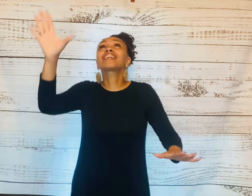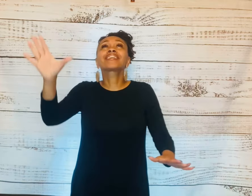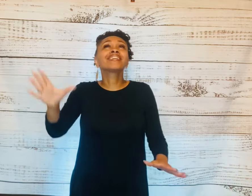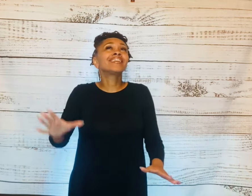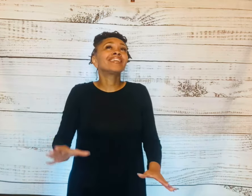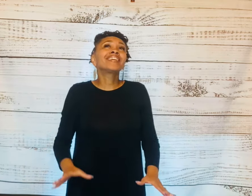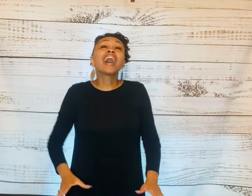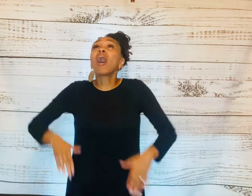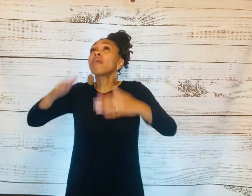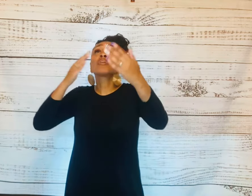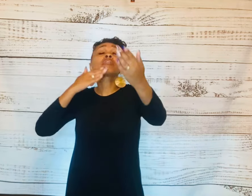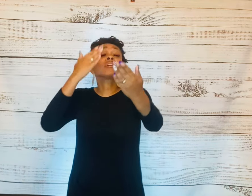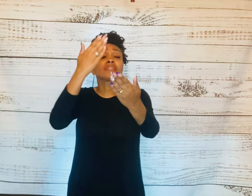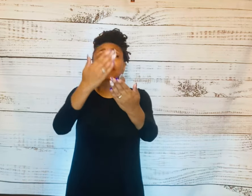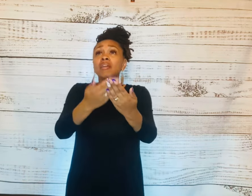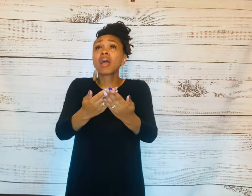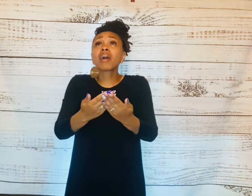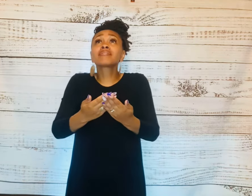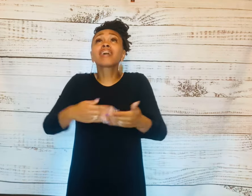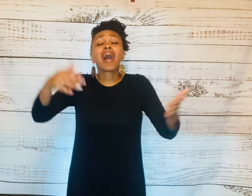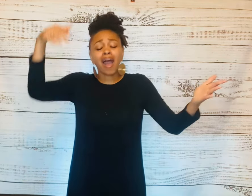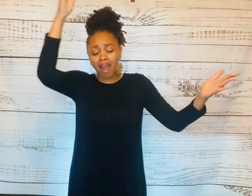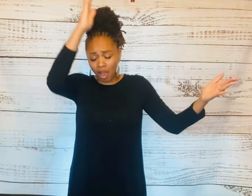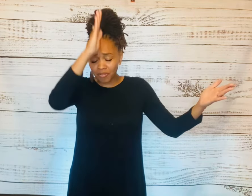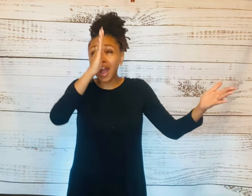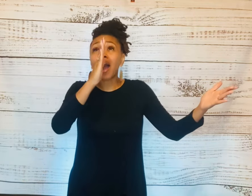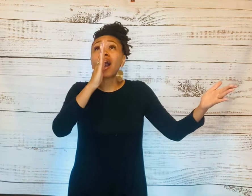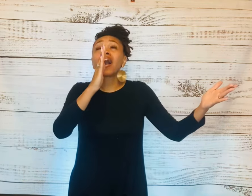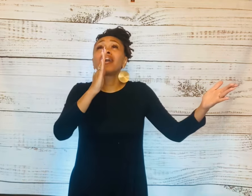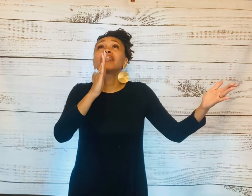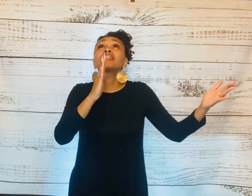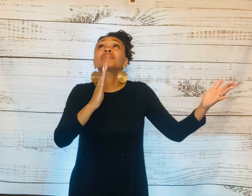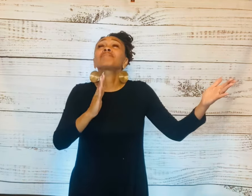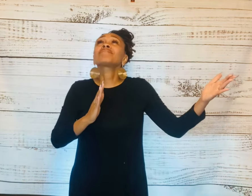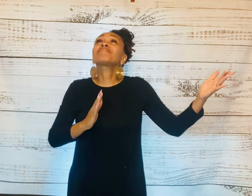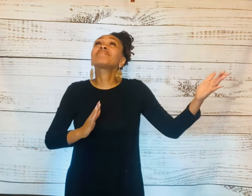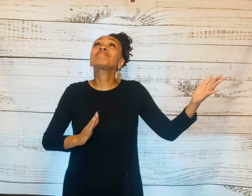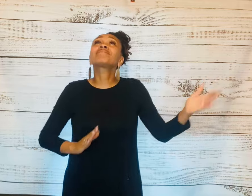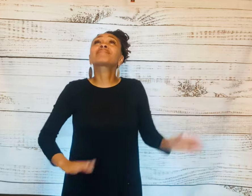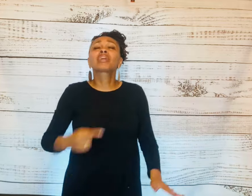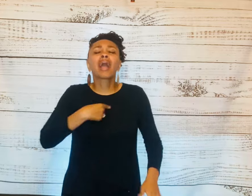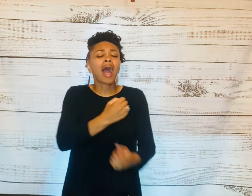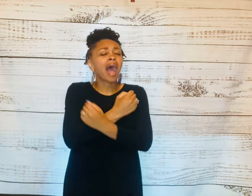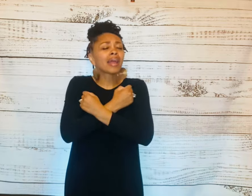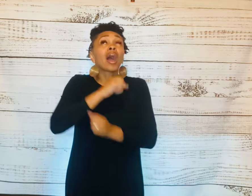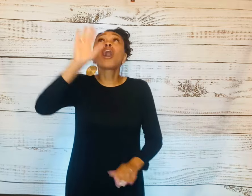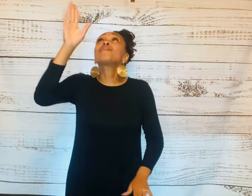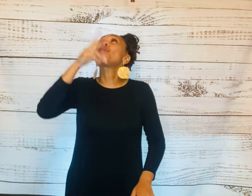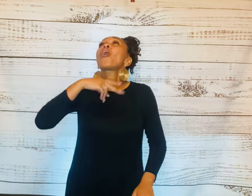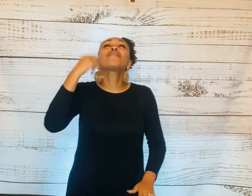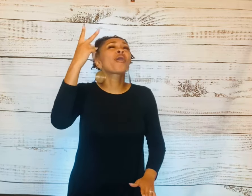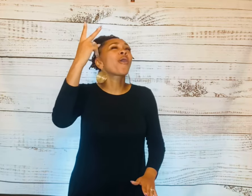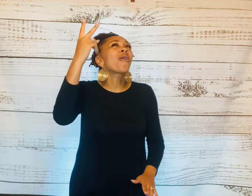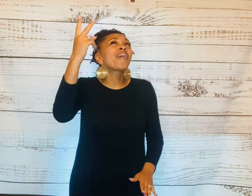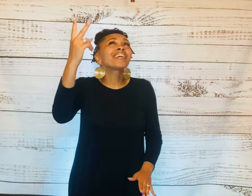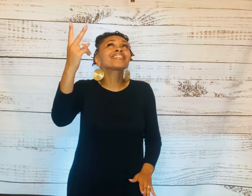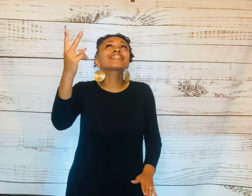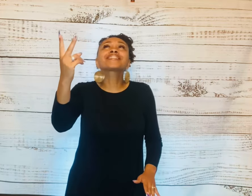of the goodness of God I love Your voice